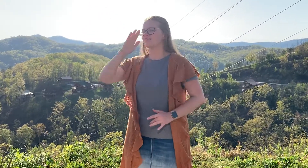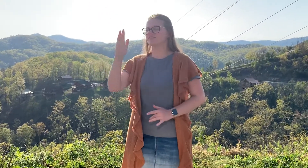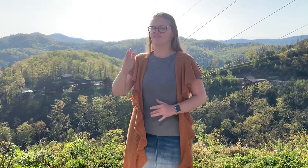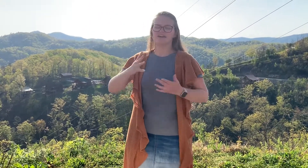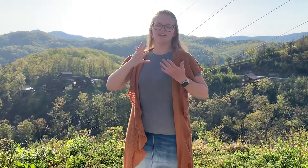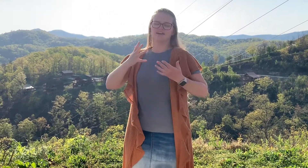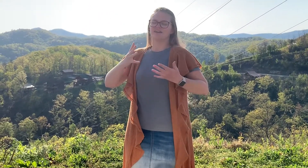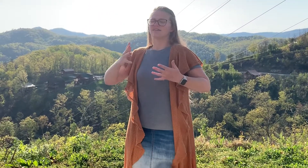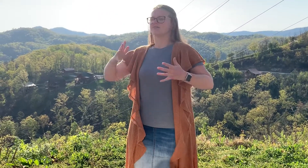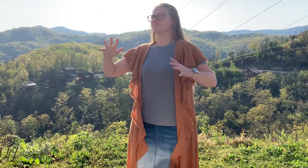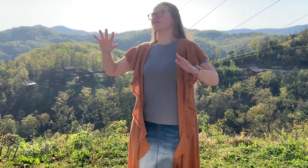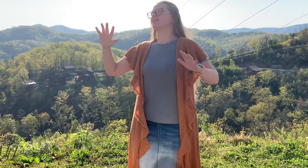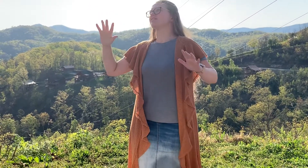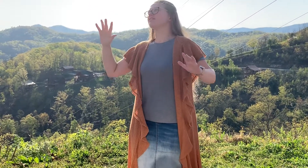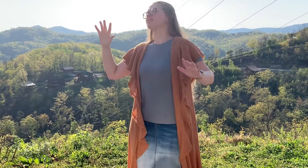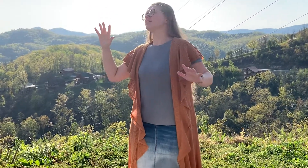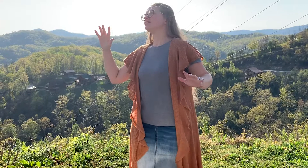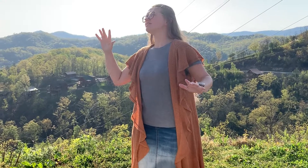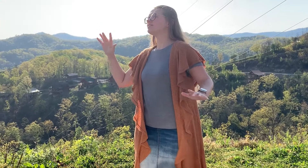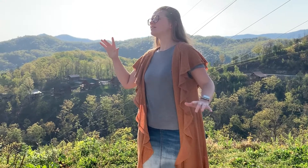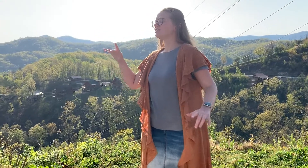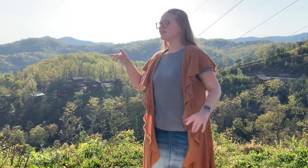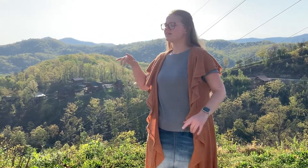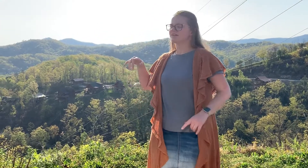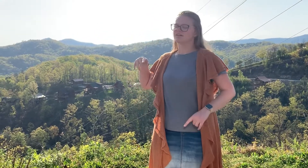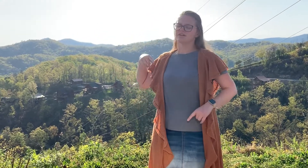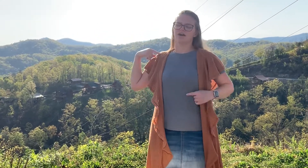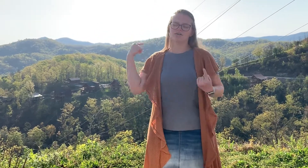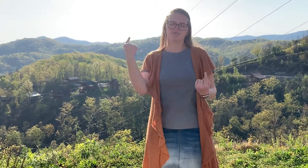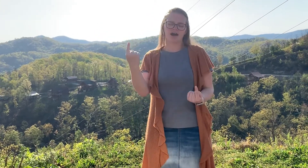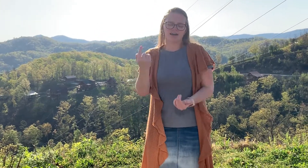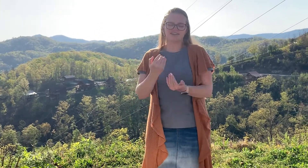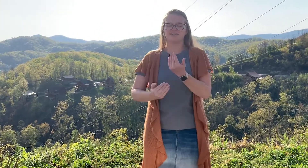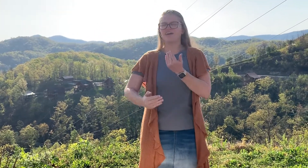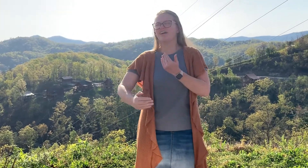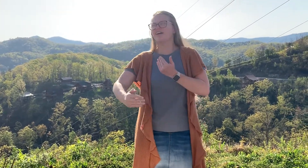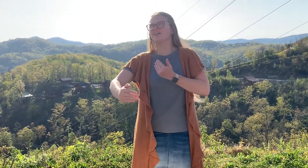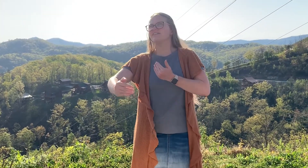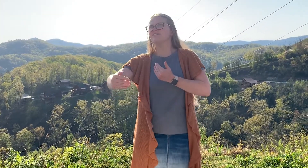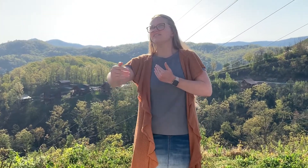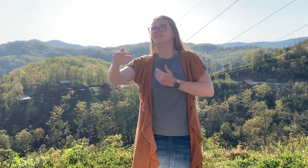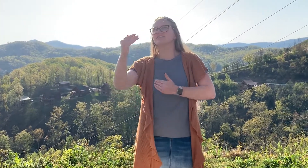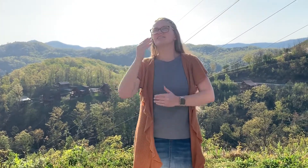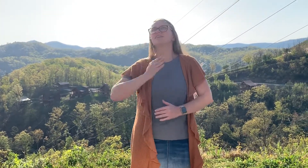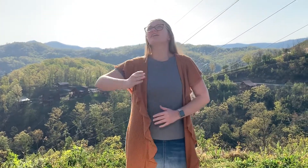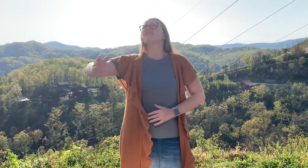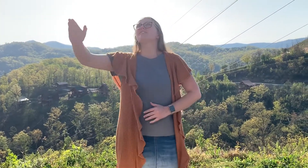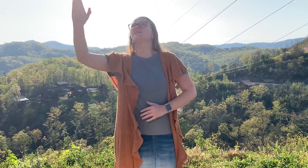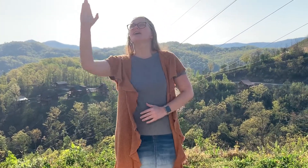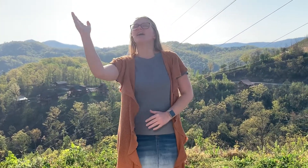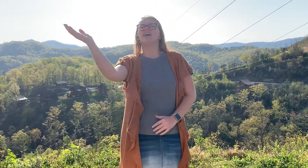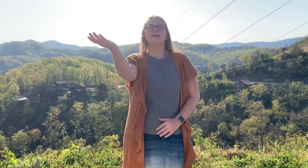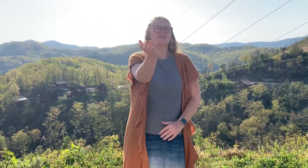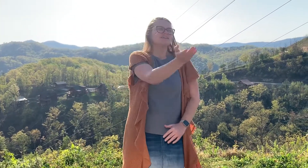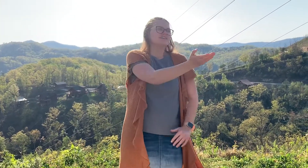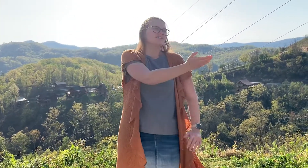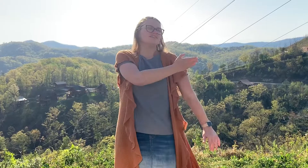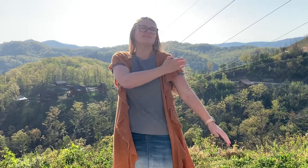fails me. All my days I've been held in your